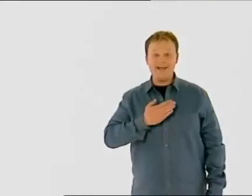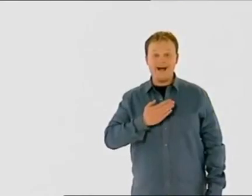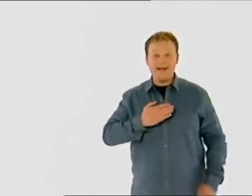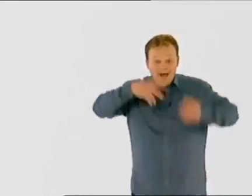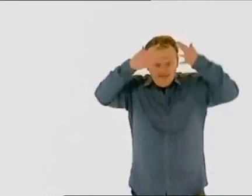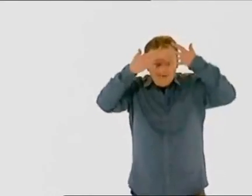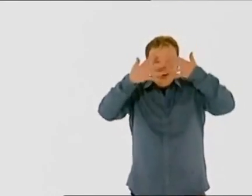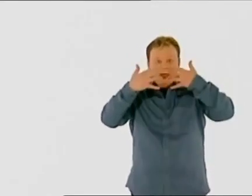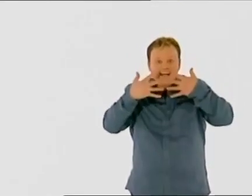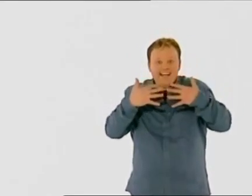like the rain?